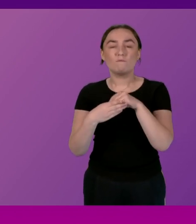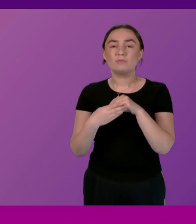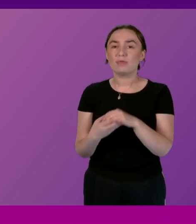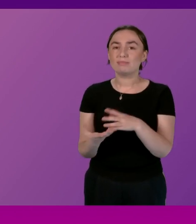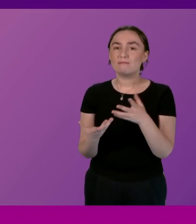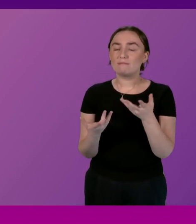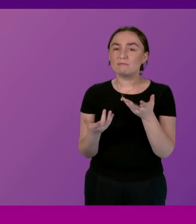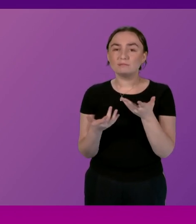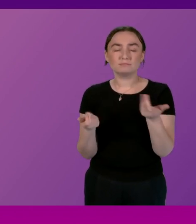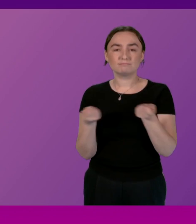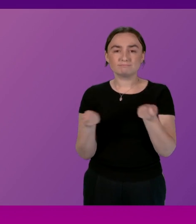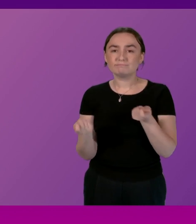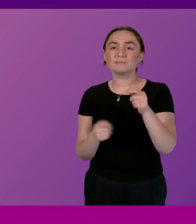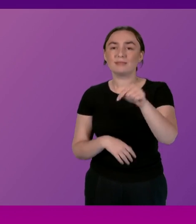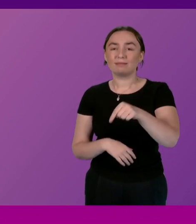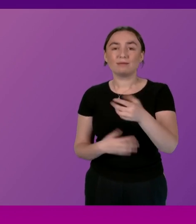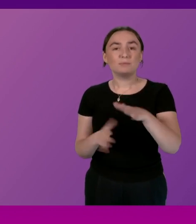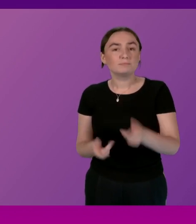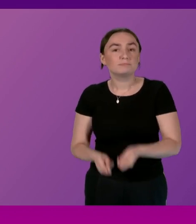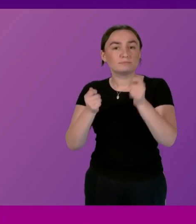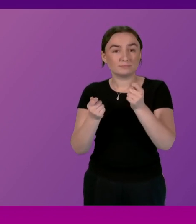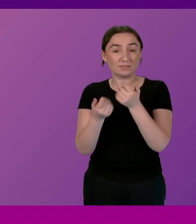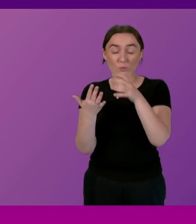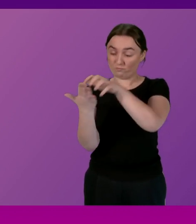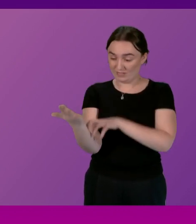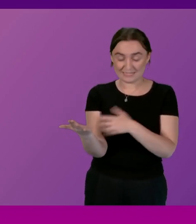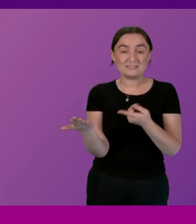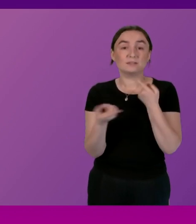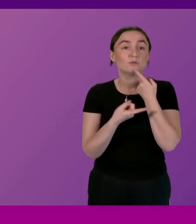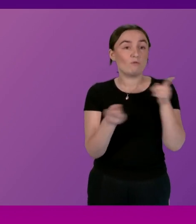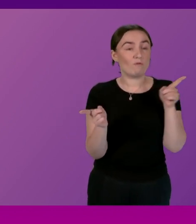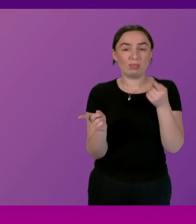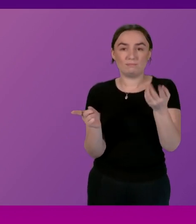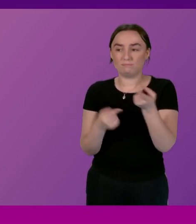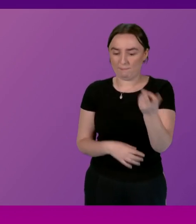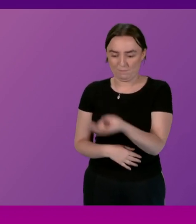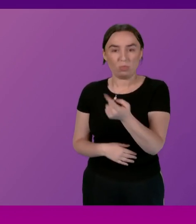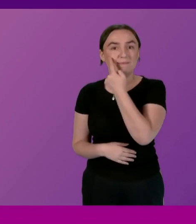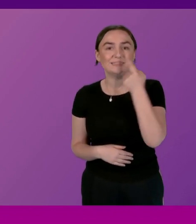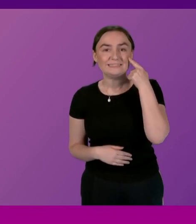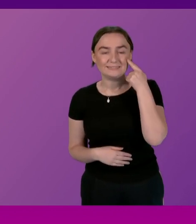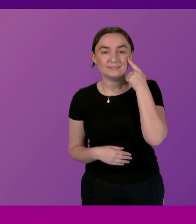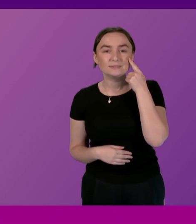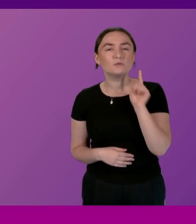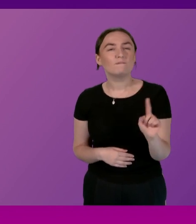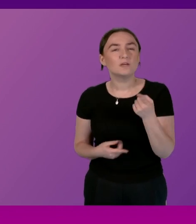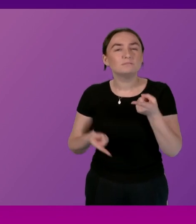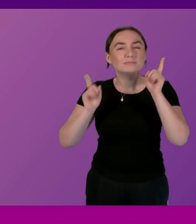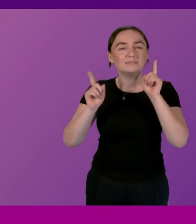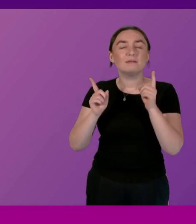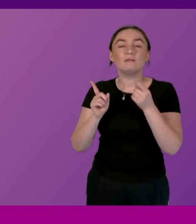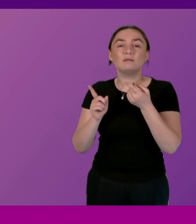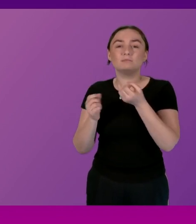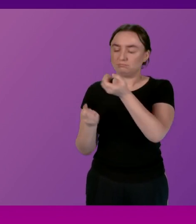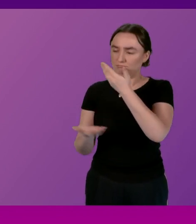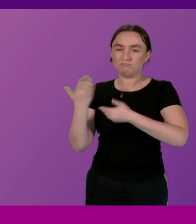retention of the social care workforce was raised in both written and oral evidence so can the First Minister advise what work needs to